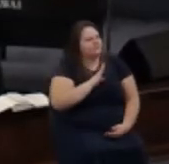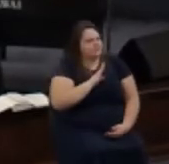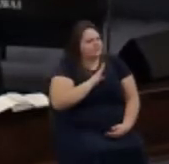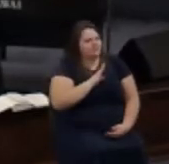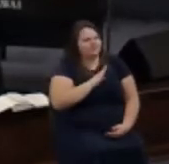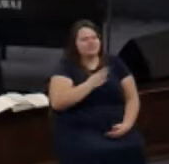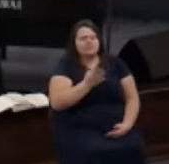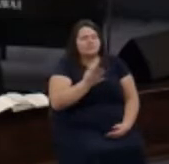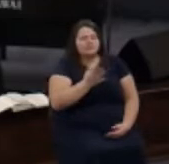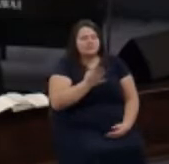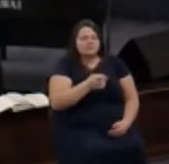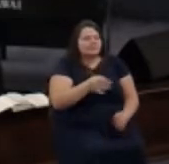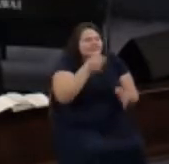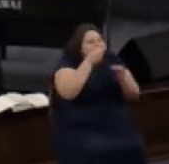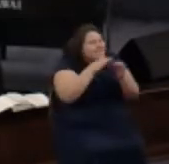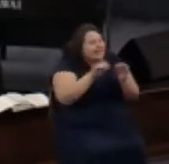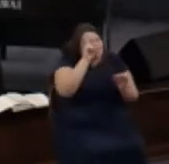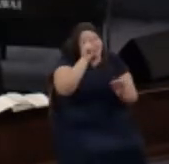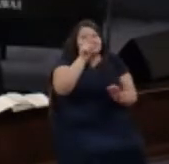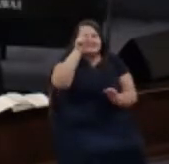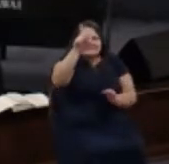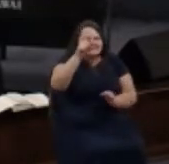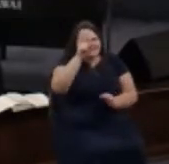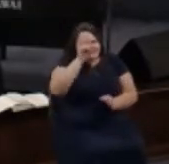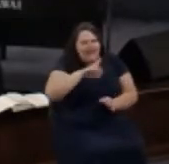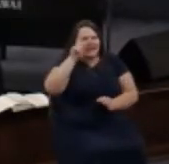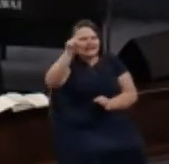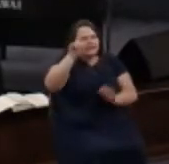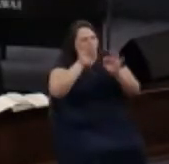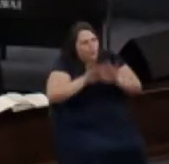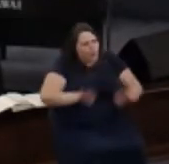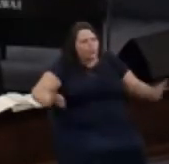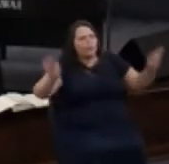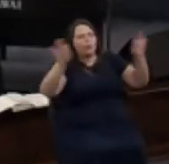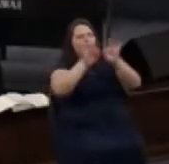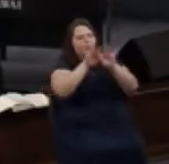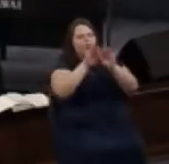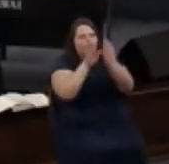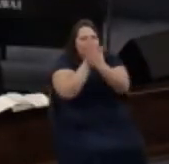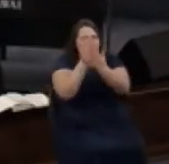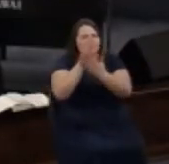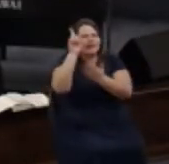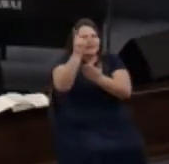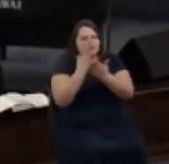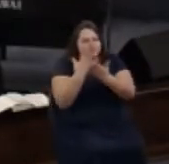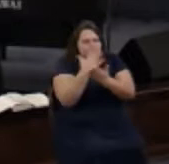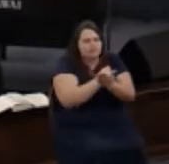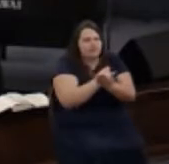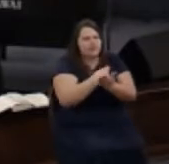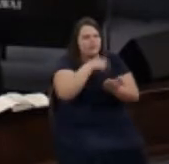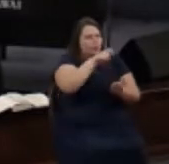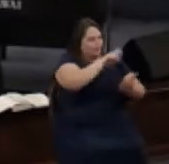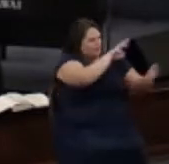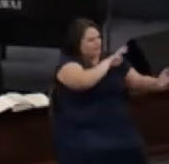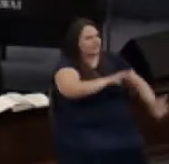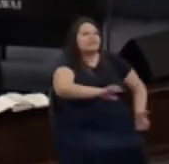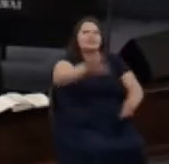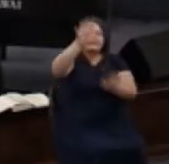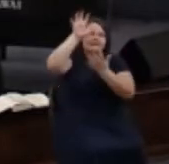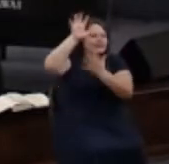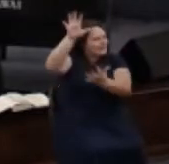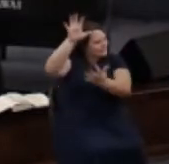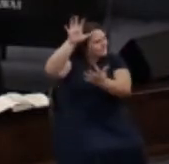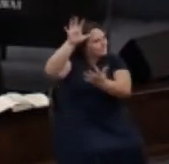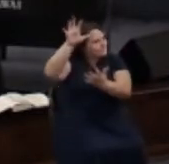simply because he is God he is worthy of our praise he deserves it and we need to give it to him not